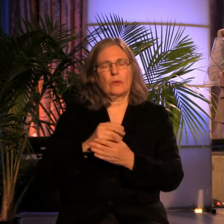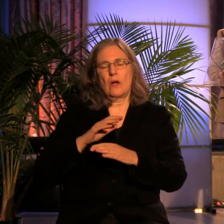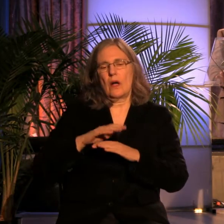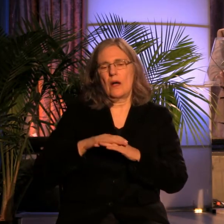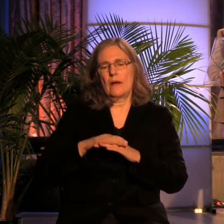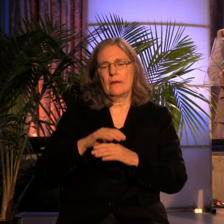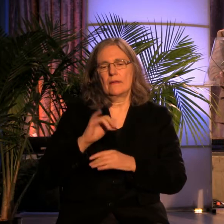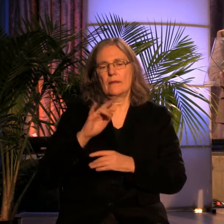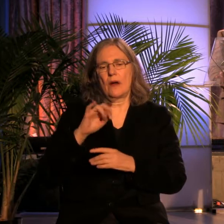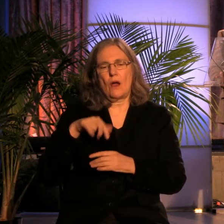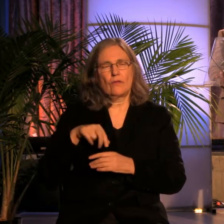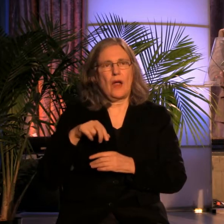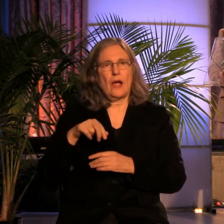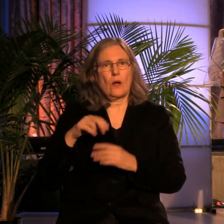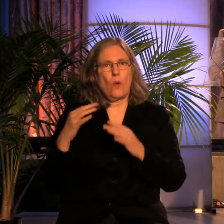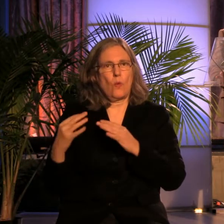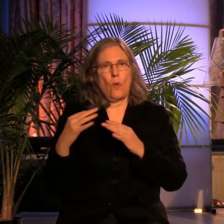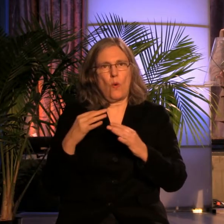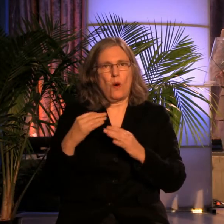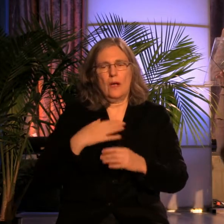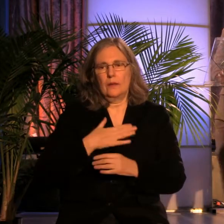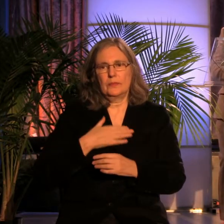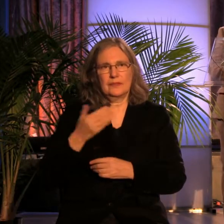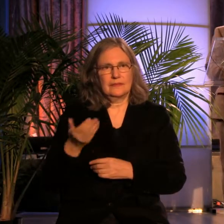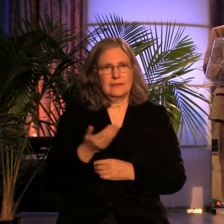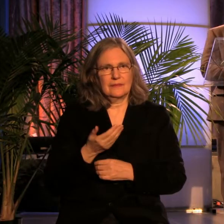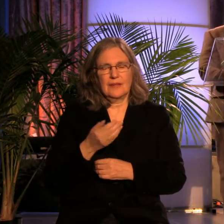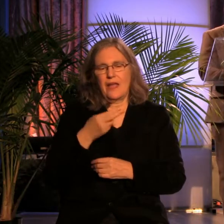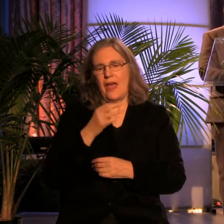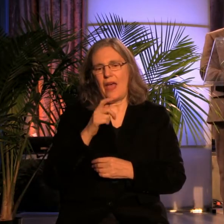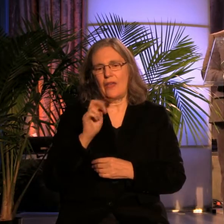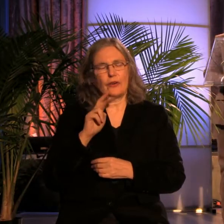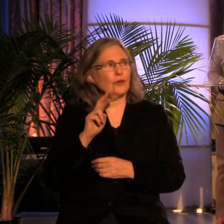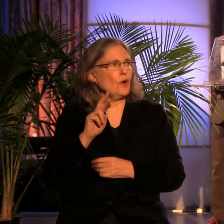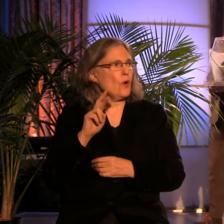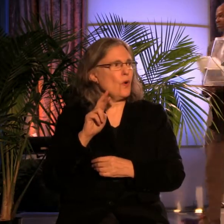friends, please welcome Heather Raffo to the stage.